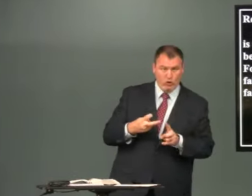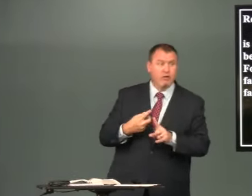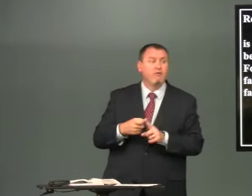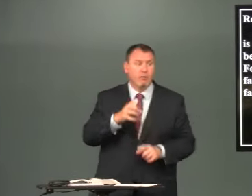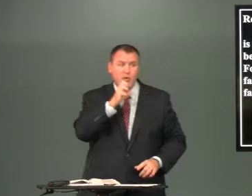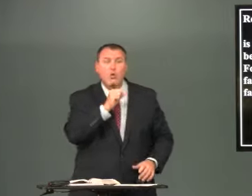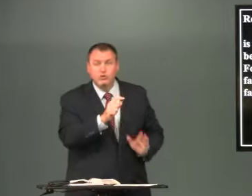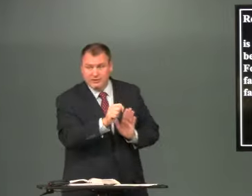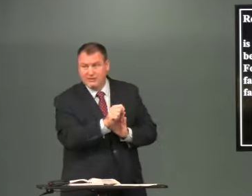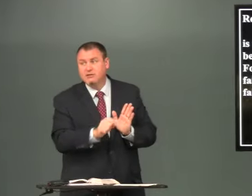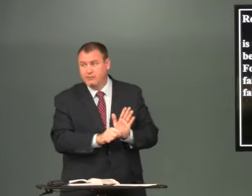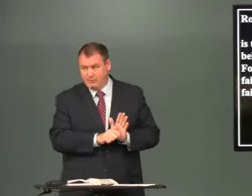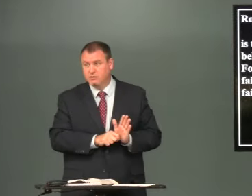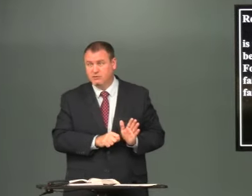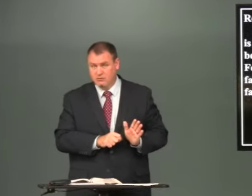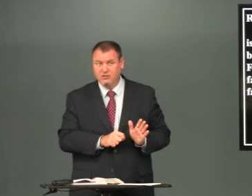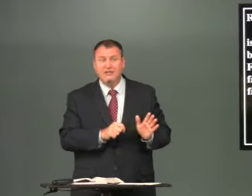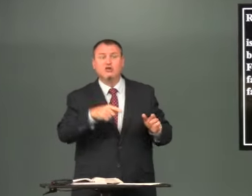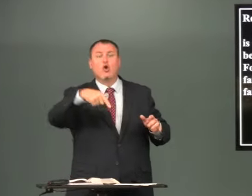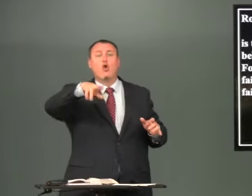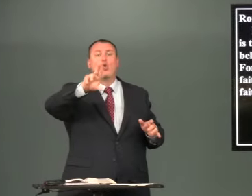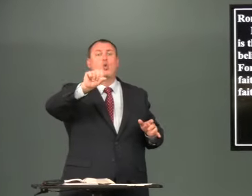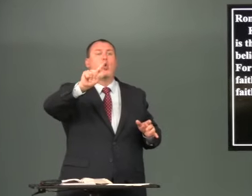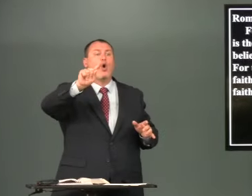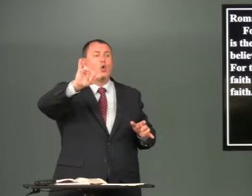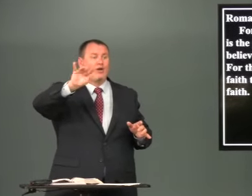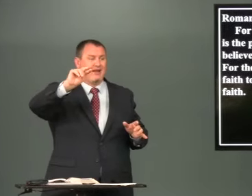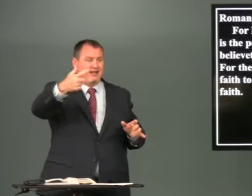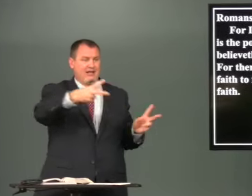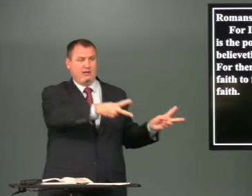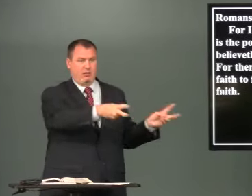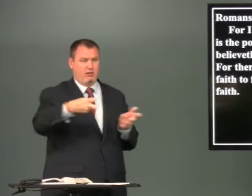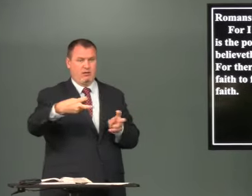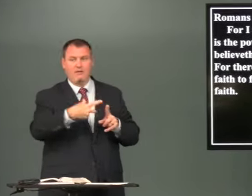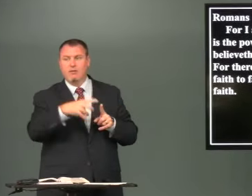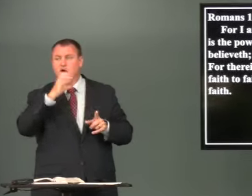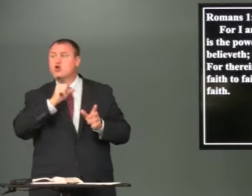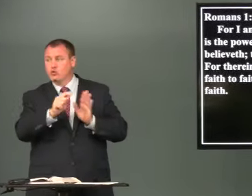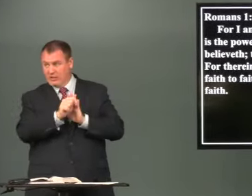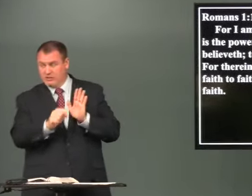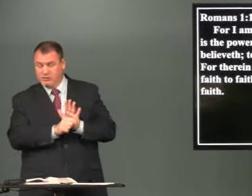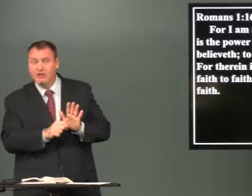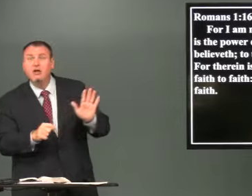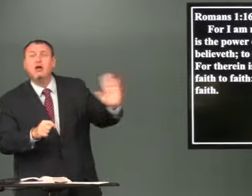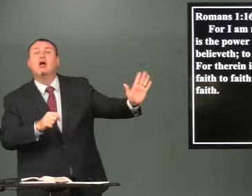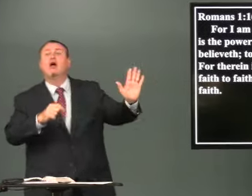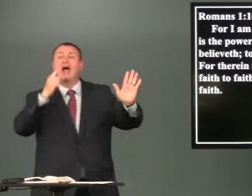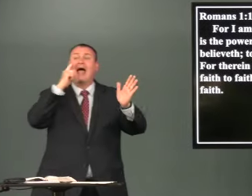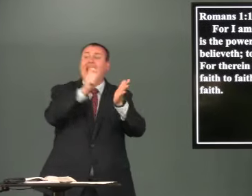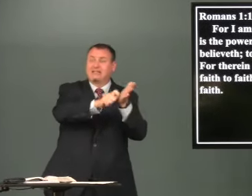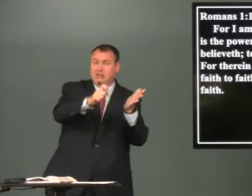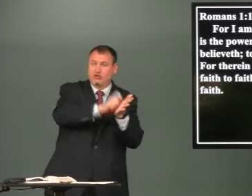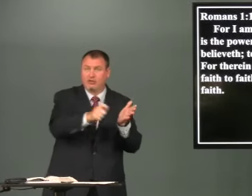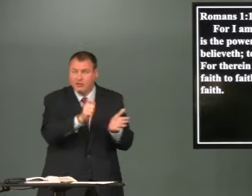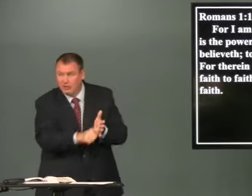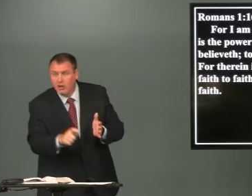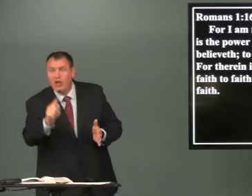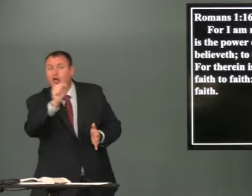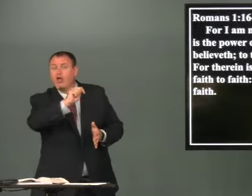it is pulled from the Old Testament it's quoted from the Old Testament as it